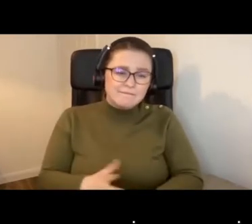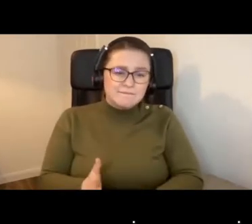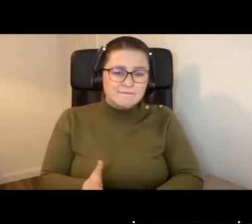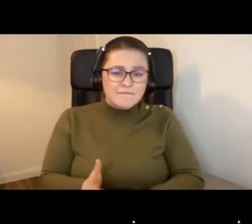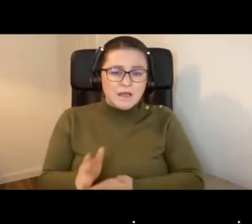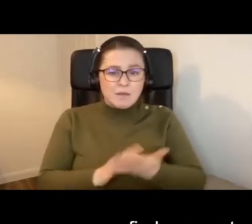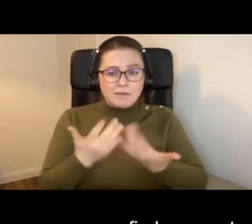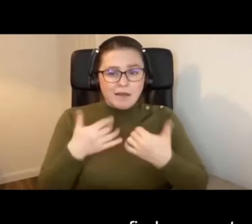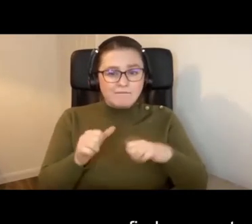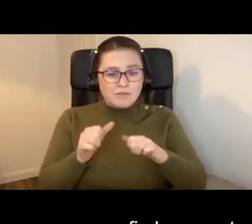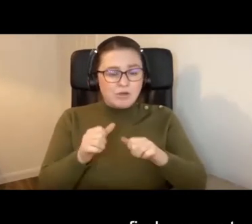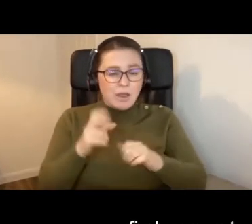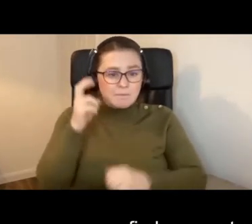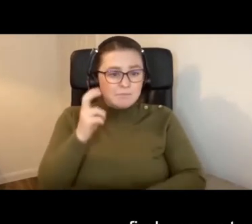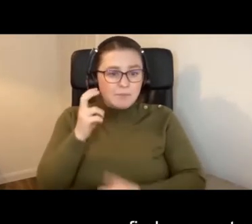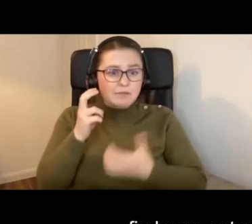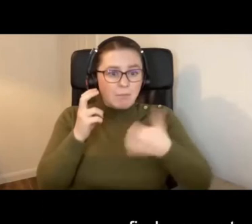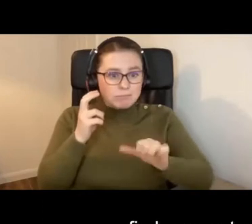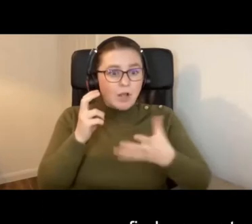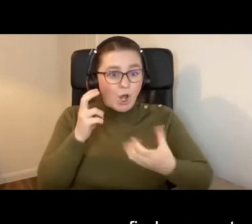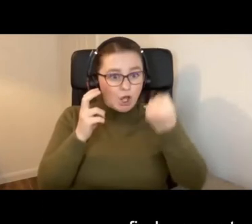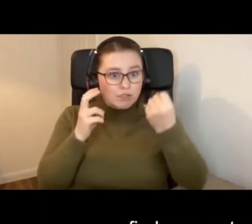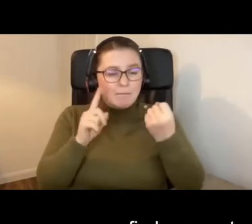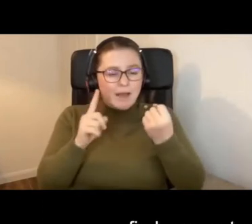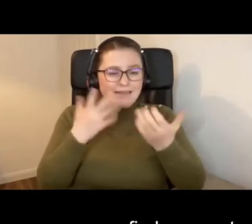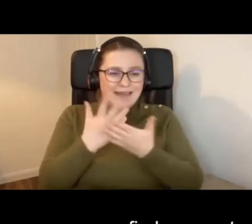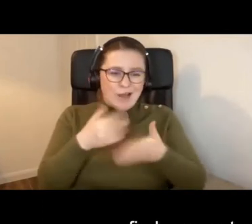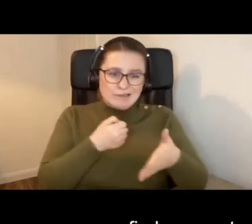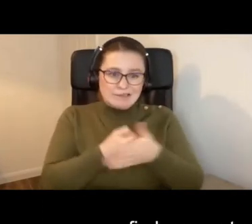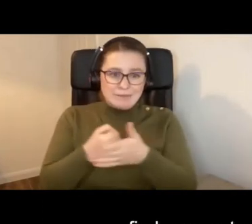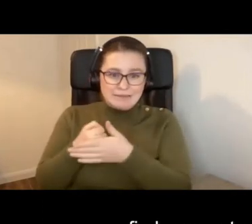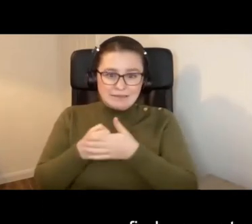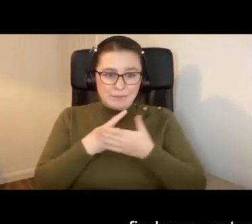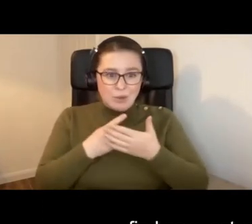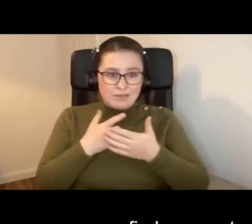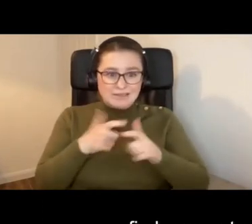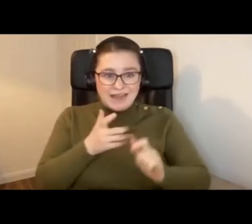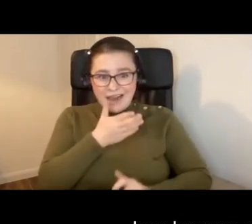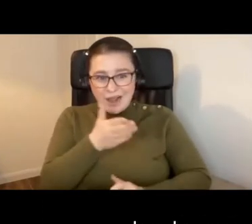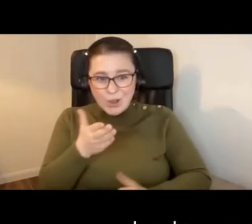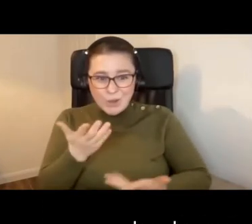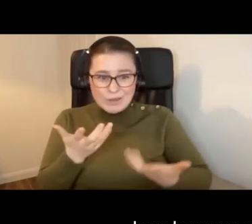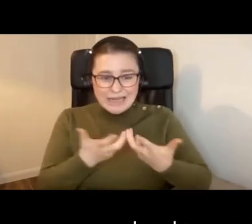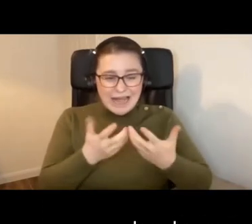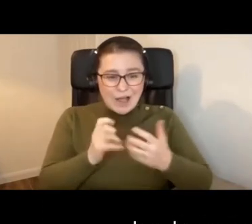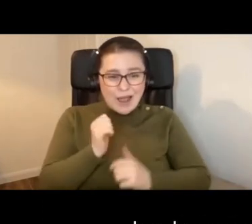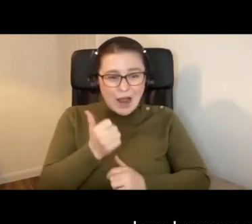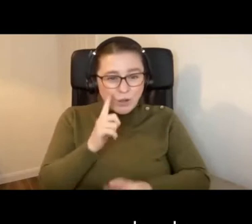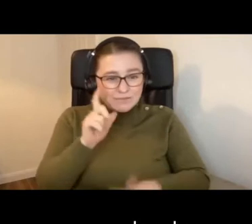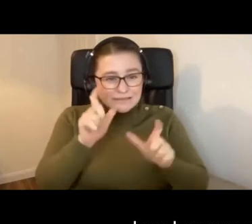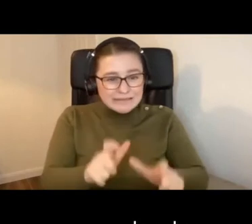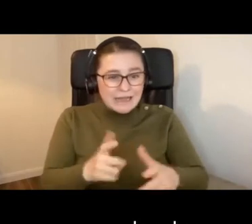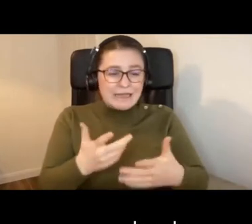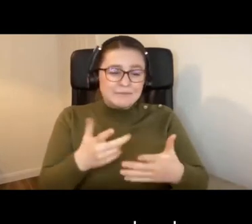eventually we've got our own minibus, but then find now actually quite limited by the places we can go and how long we can stay for.